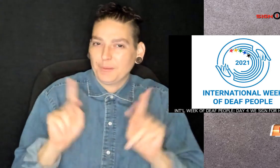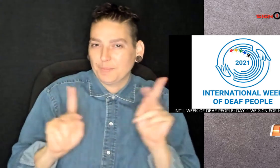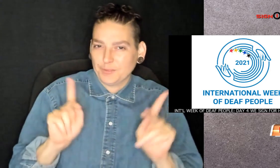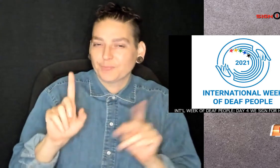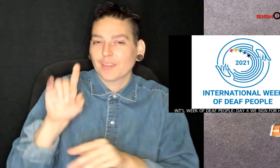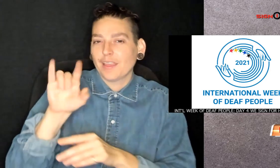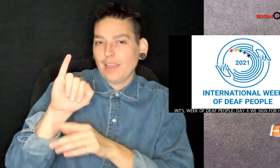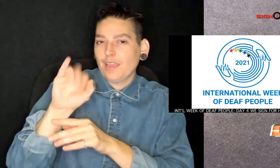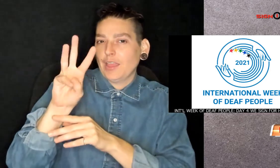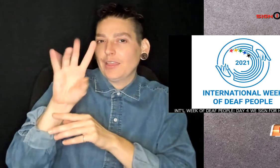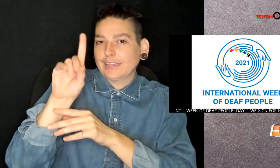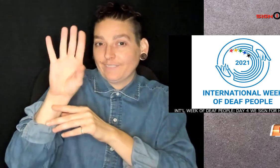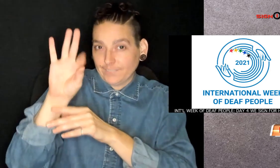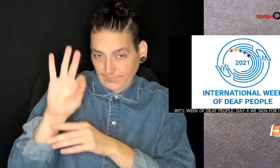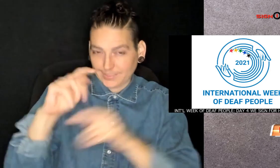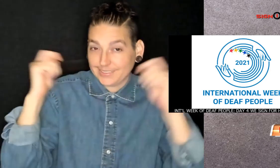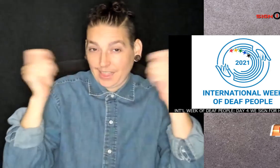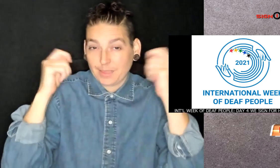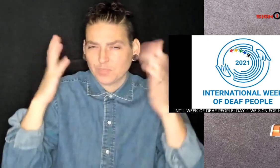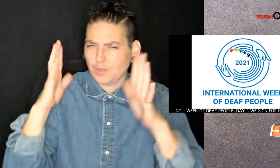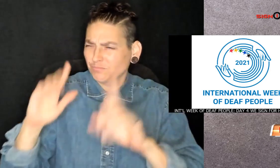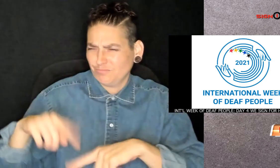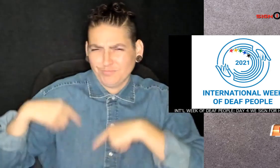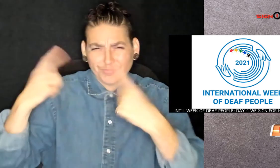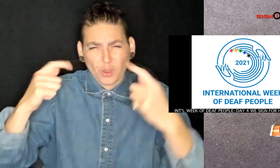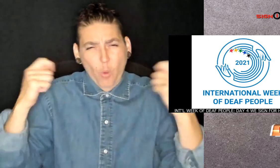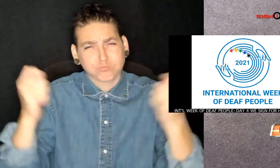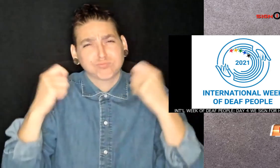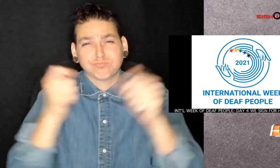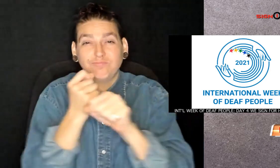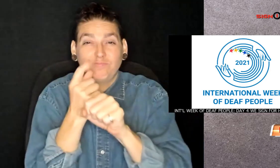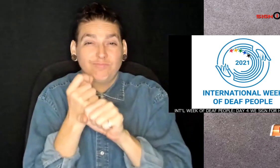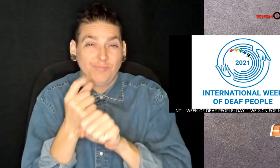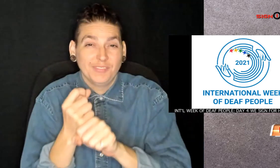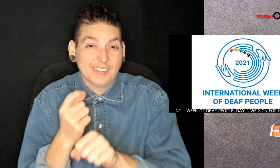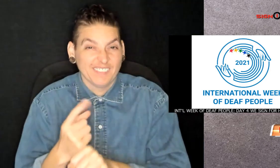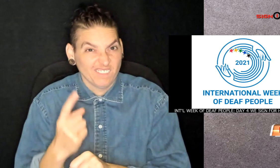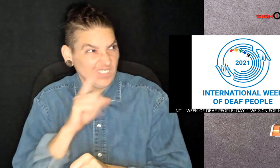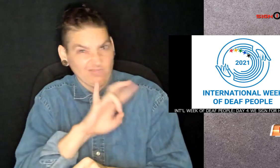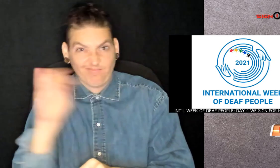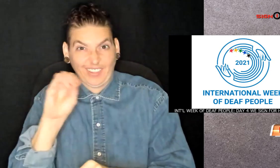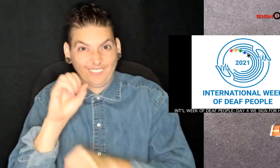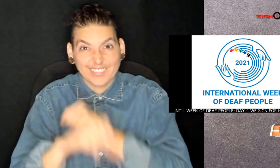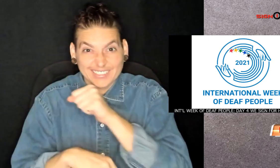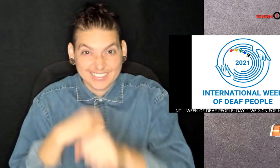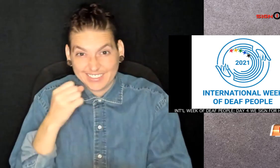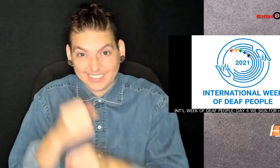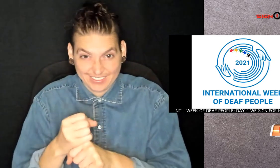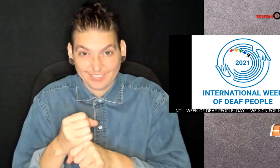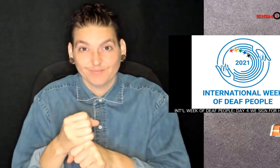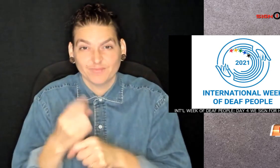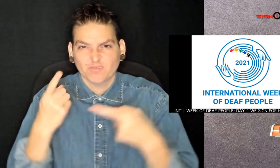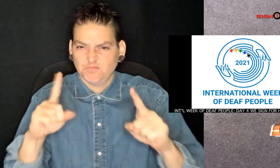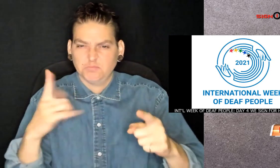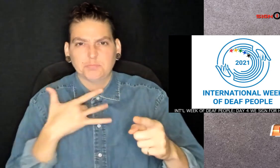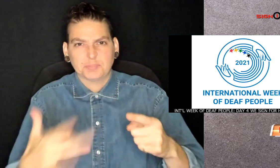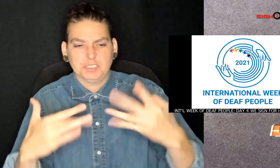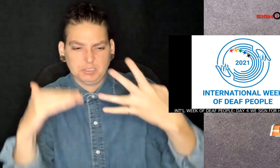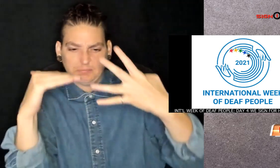Celebration, which has been celebrated every year for the past 70 years during the last full week